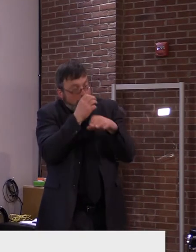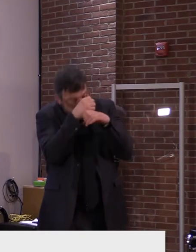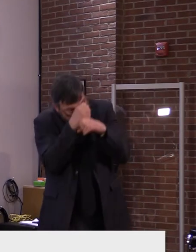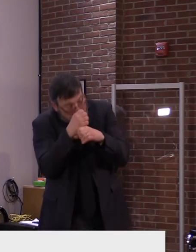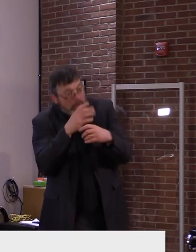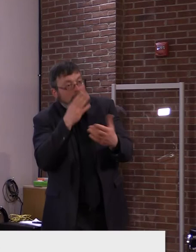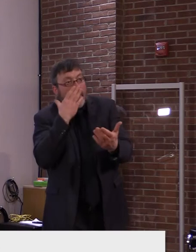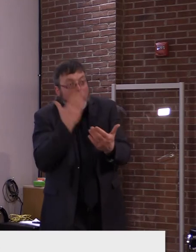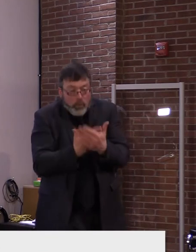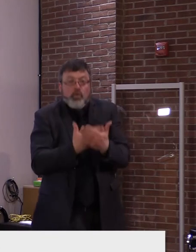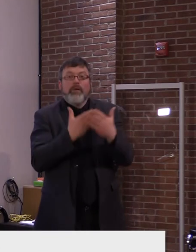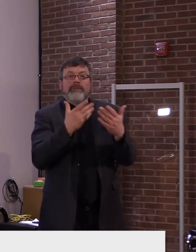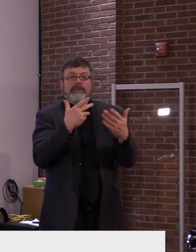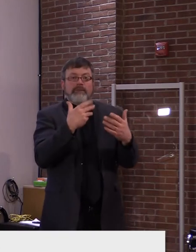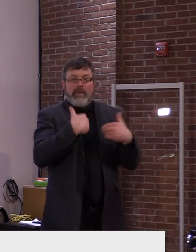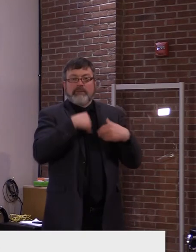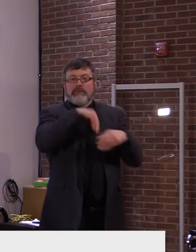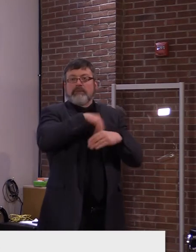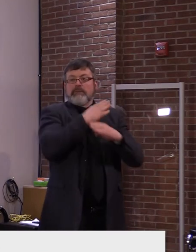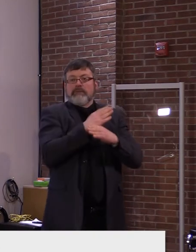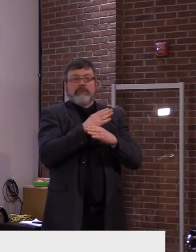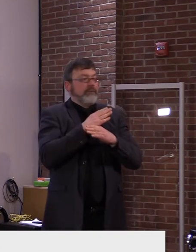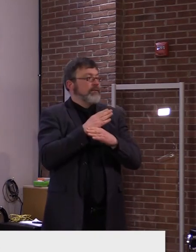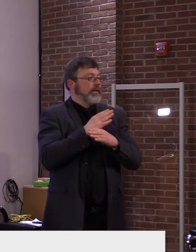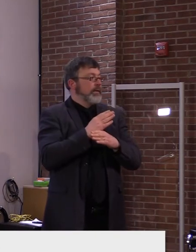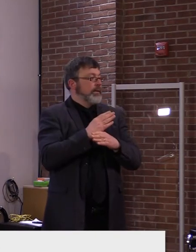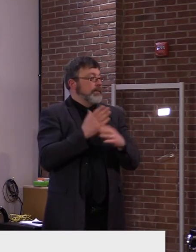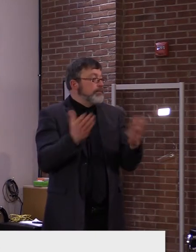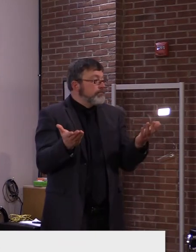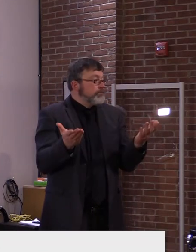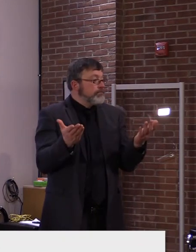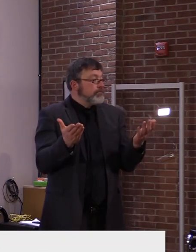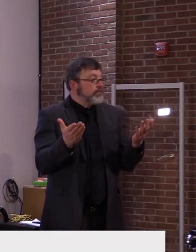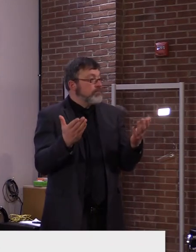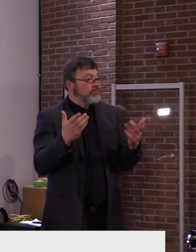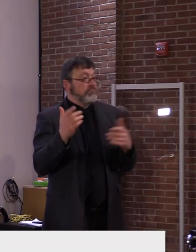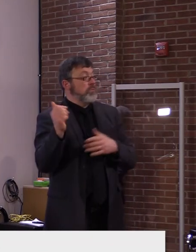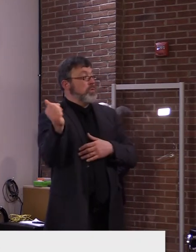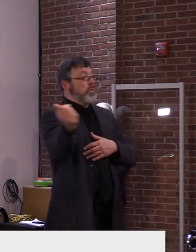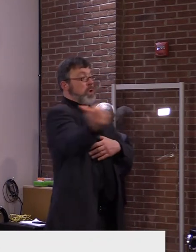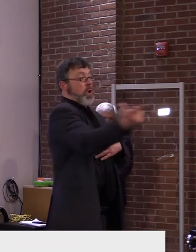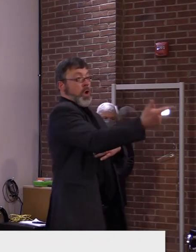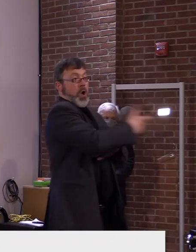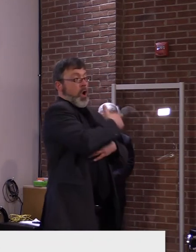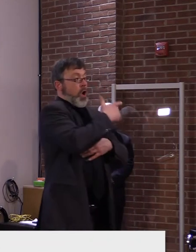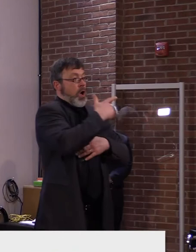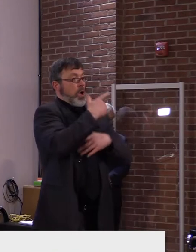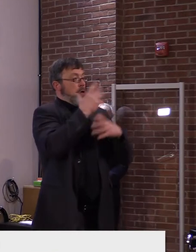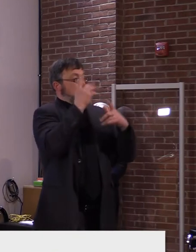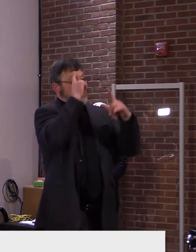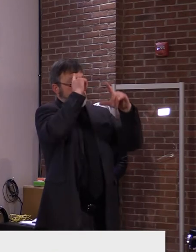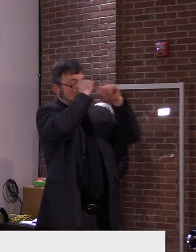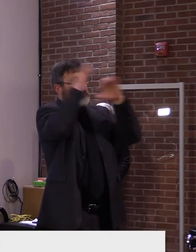hopefully have a higher level of immunity to the SARS-CoV-2 virus than you did before the vaccine.